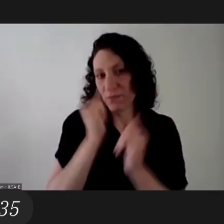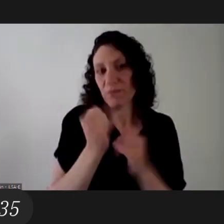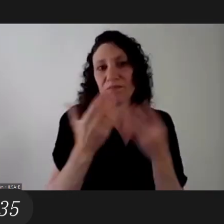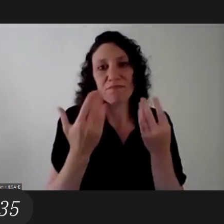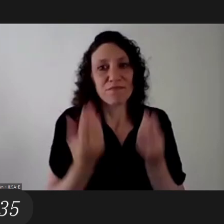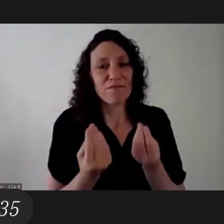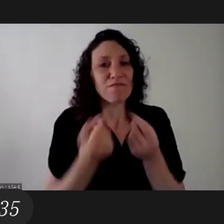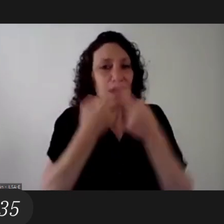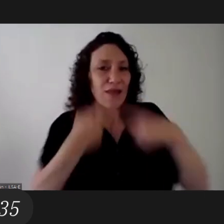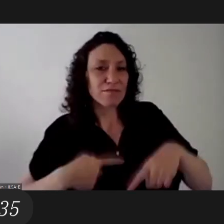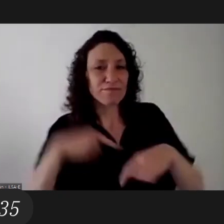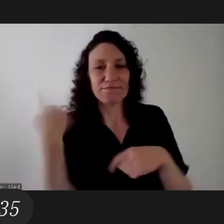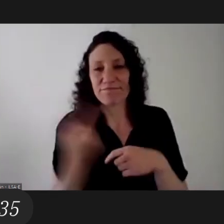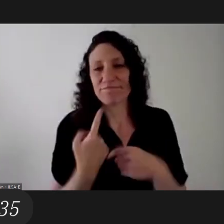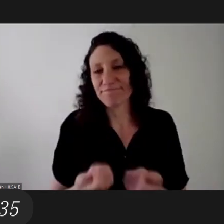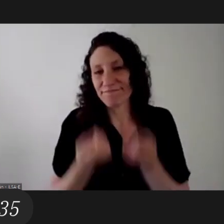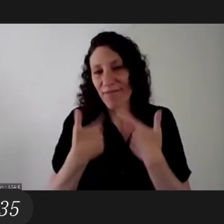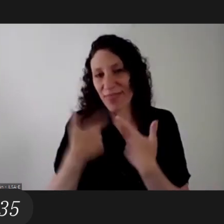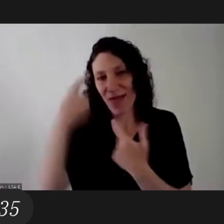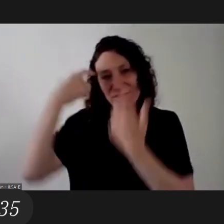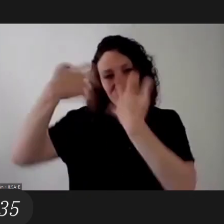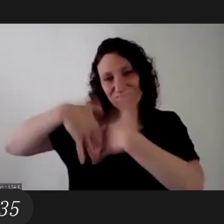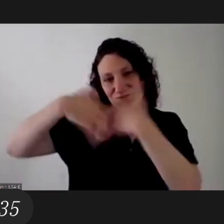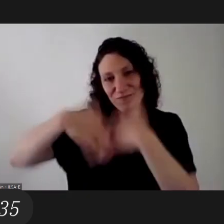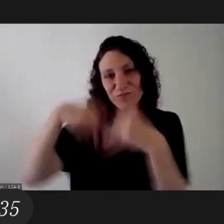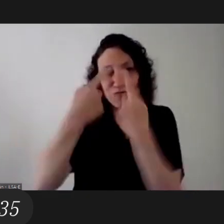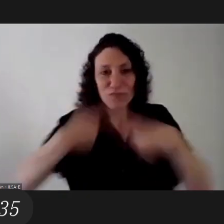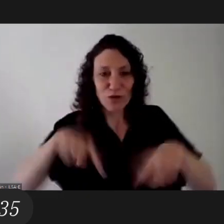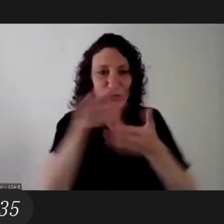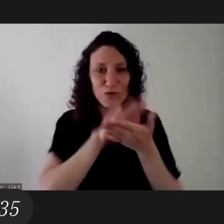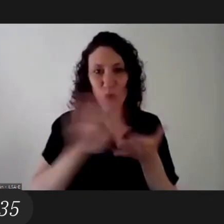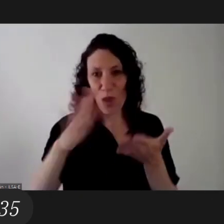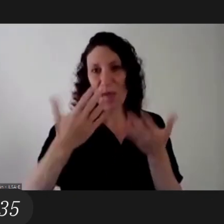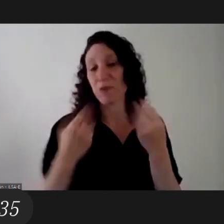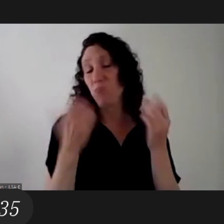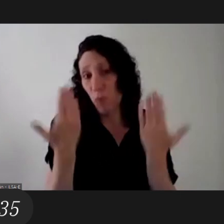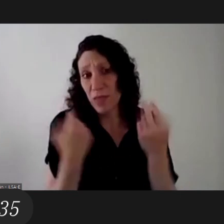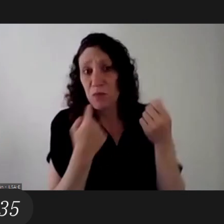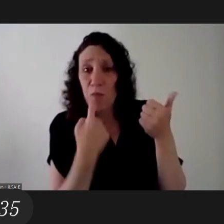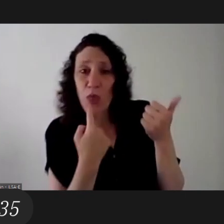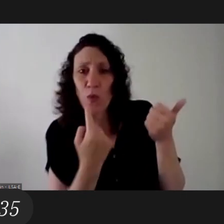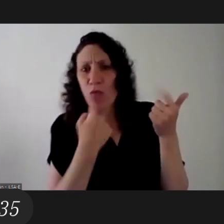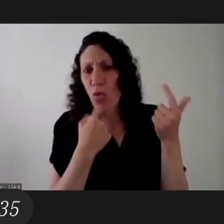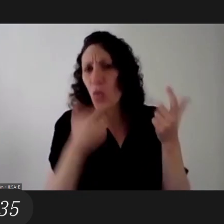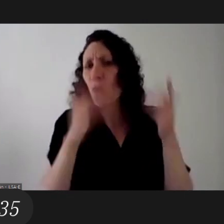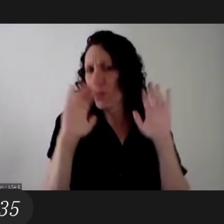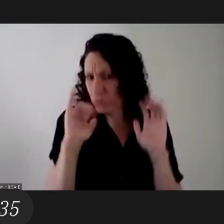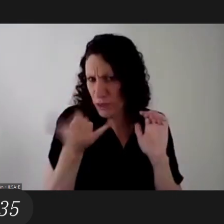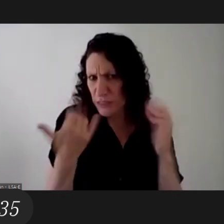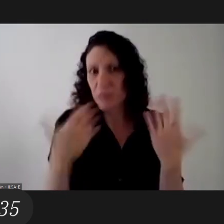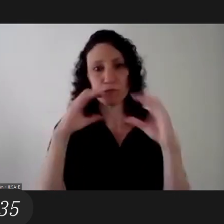speakers will be sharing in order to continue thinking about new topics maybe we will think of questions